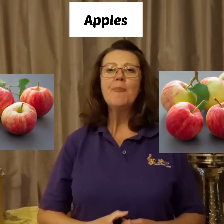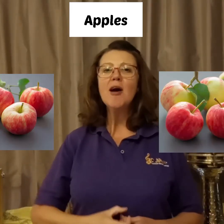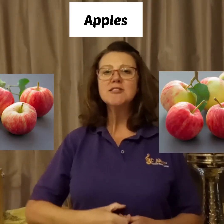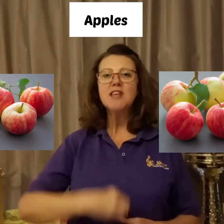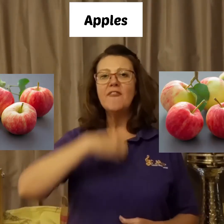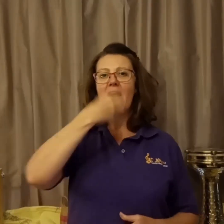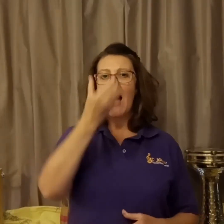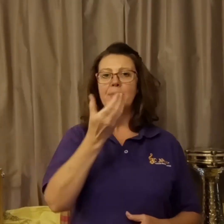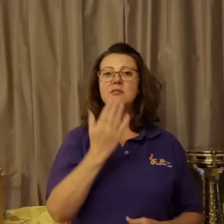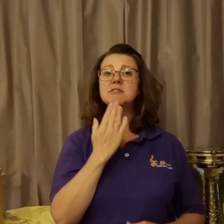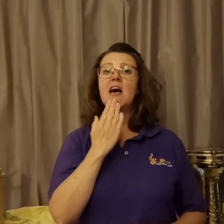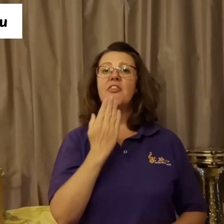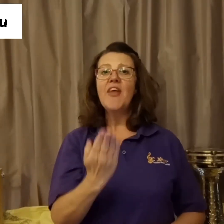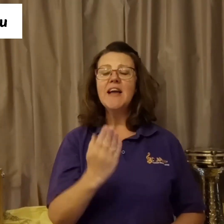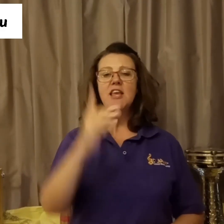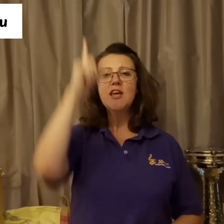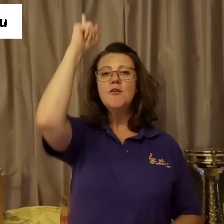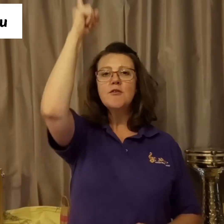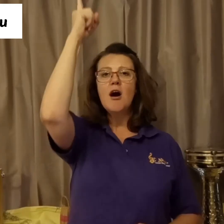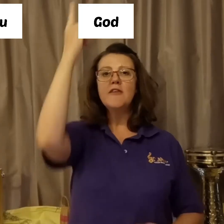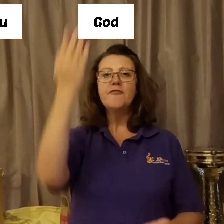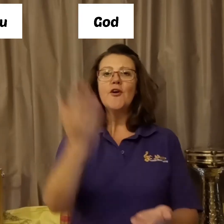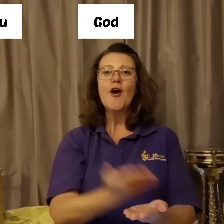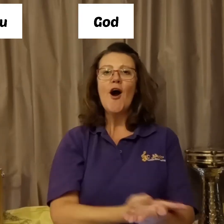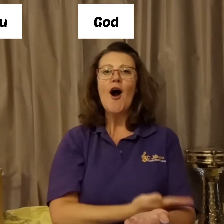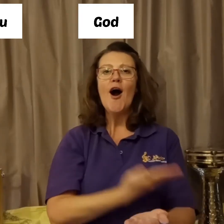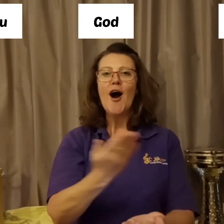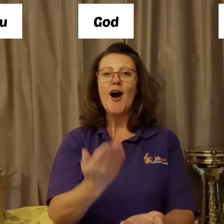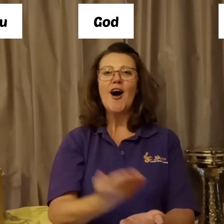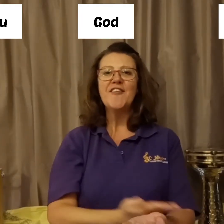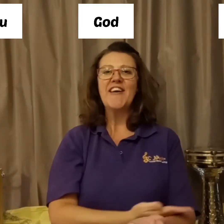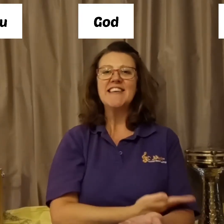box of apples, thank you God for the harvest.